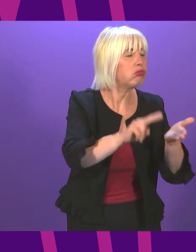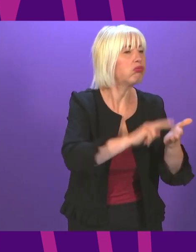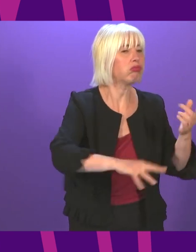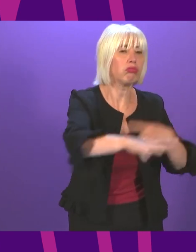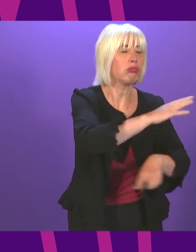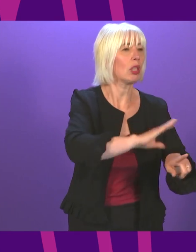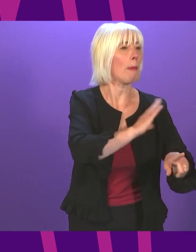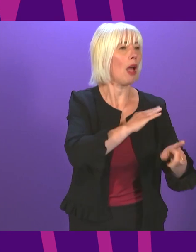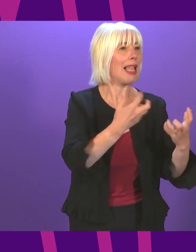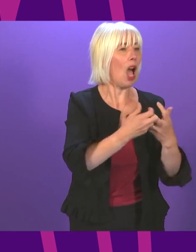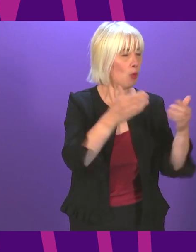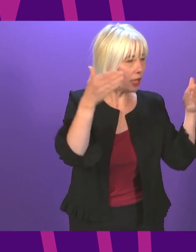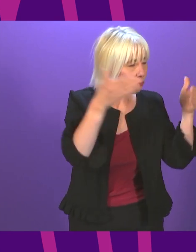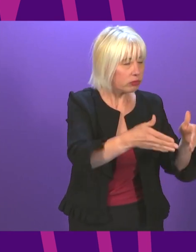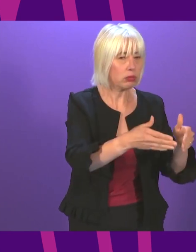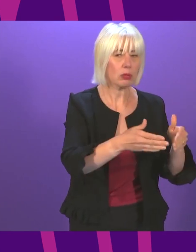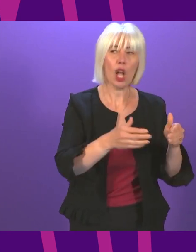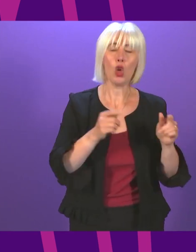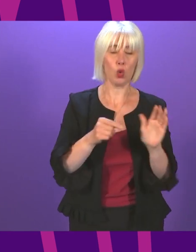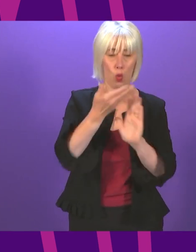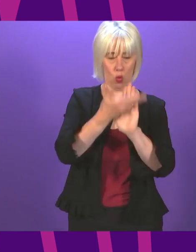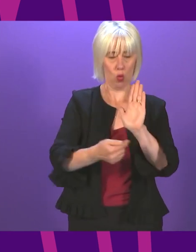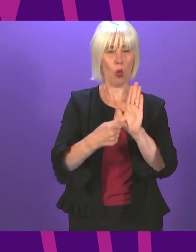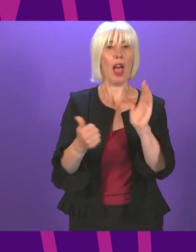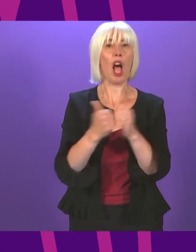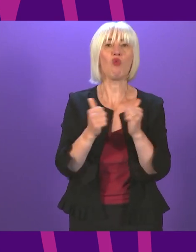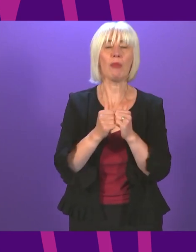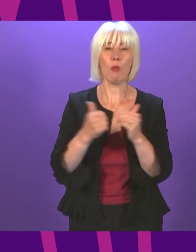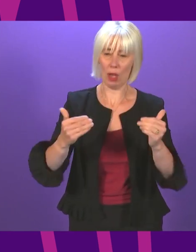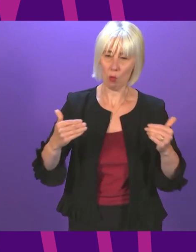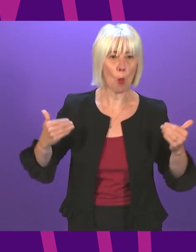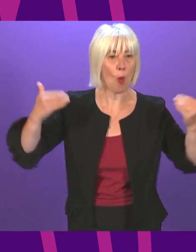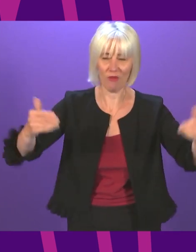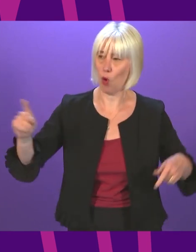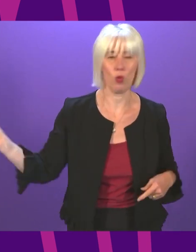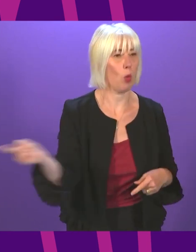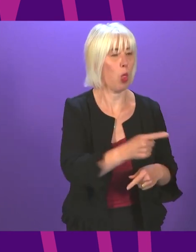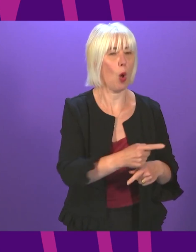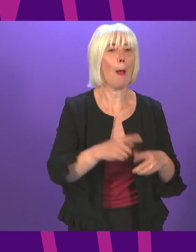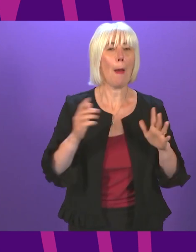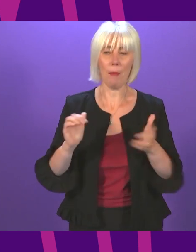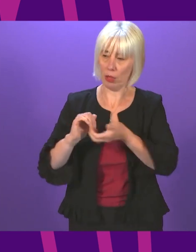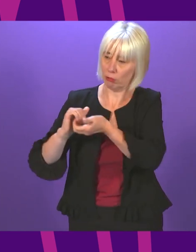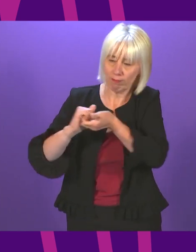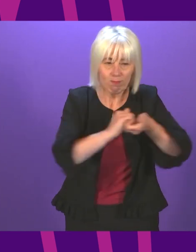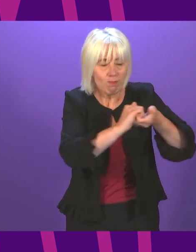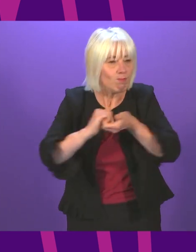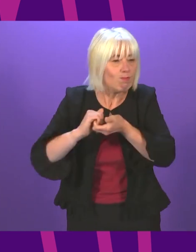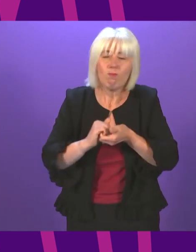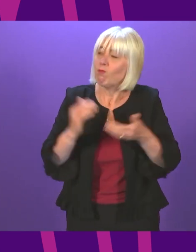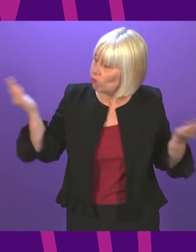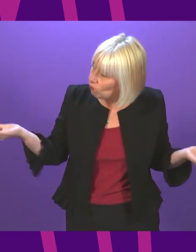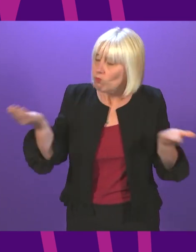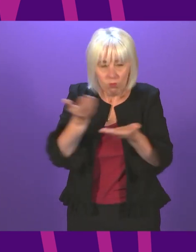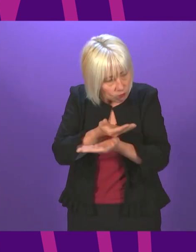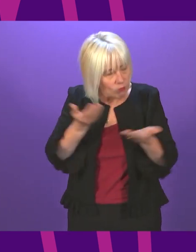agreement we can see how we will take forward those responsibilities. But in the very nature of a cooperation agreement that demands